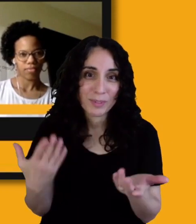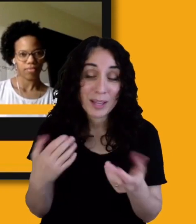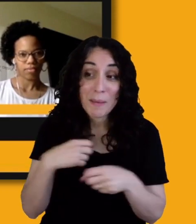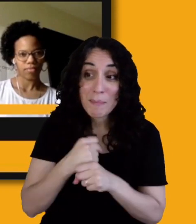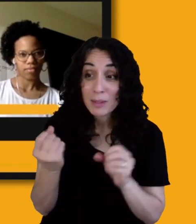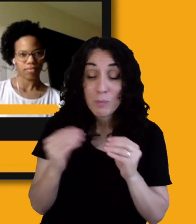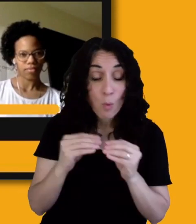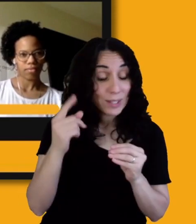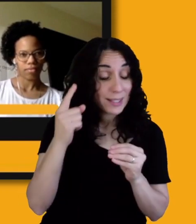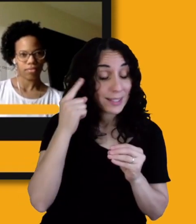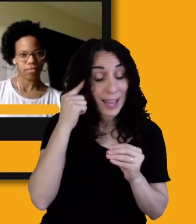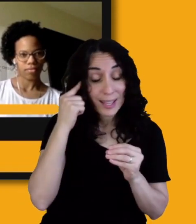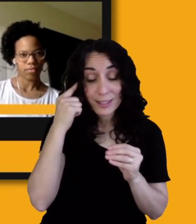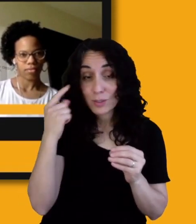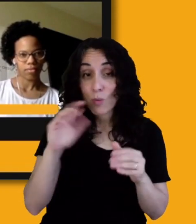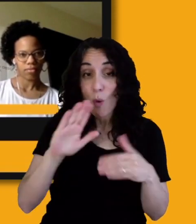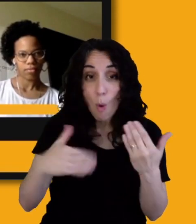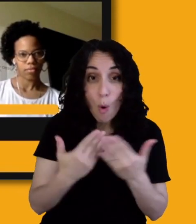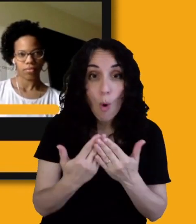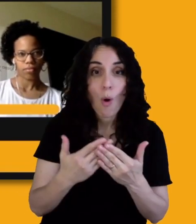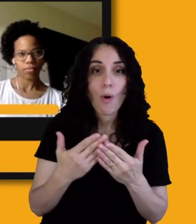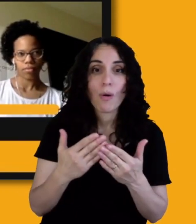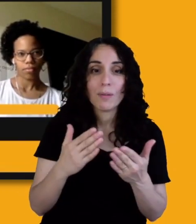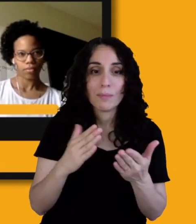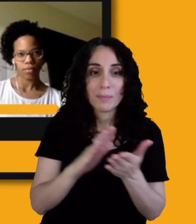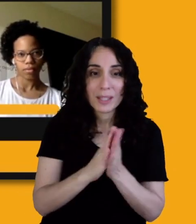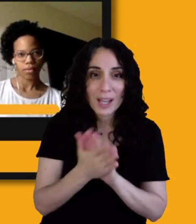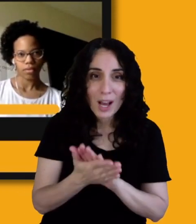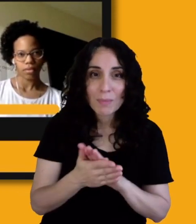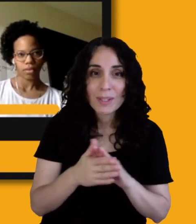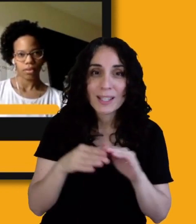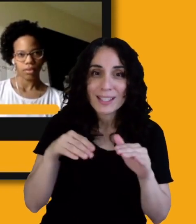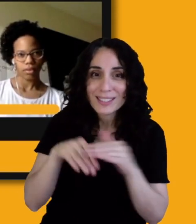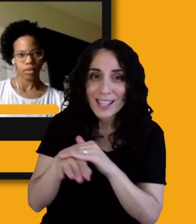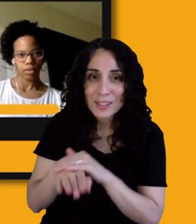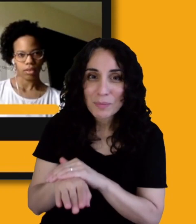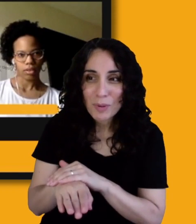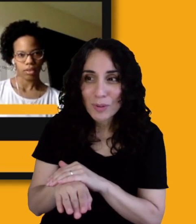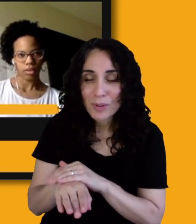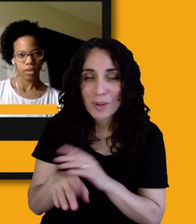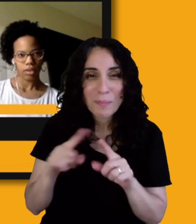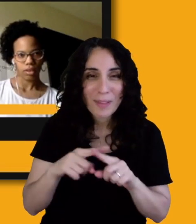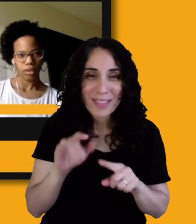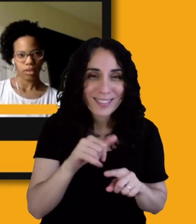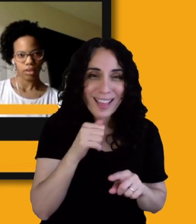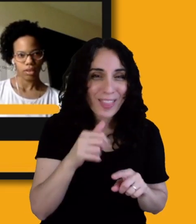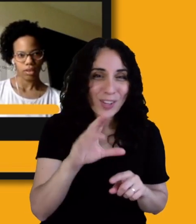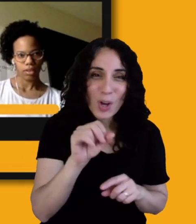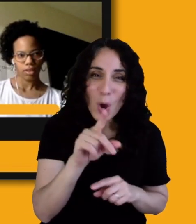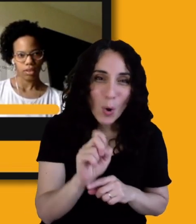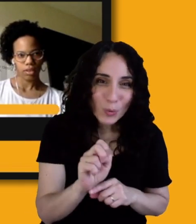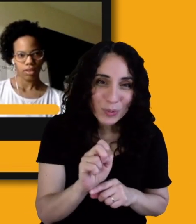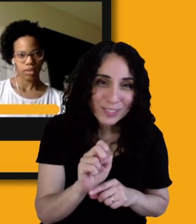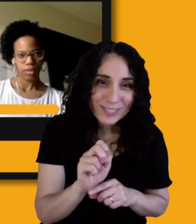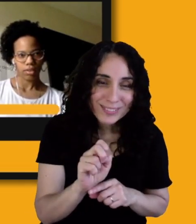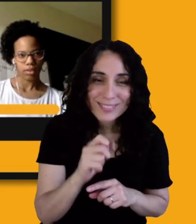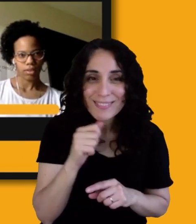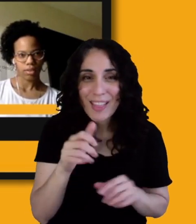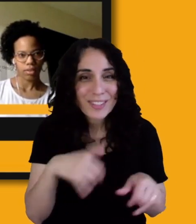happen because that's not what the code says. And that's not what the standards are. And that's not what it is. And yes, the question is, what is universal